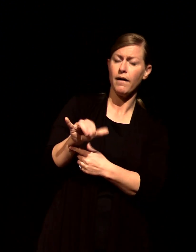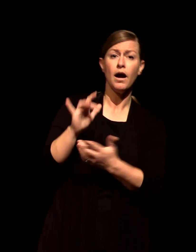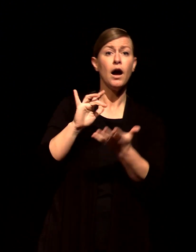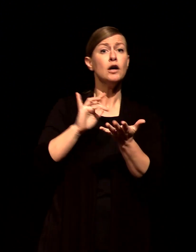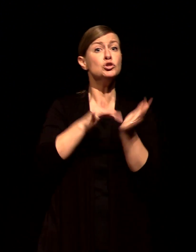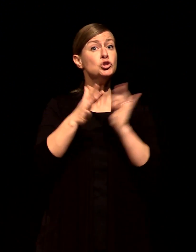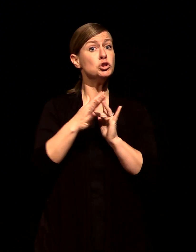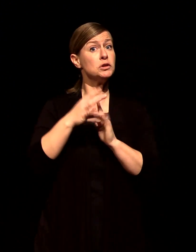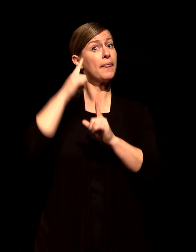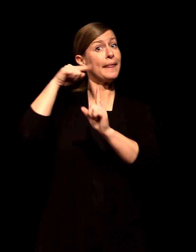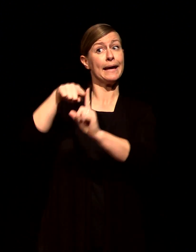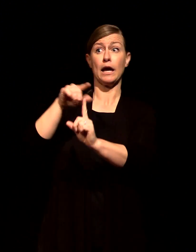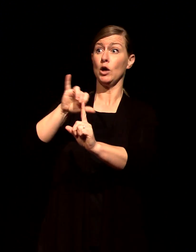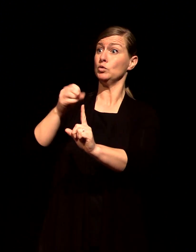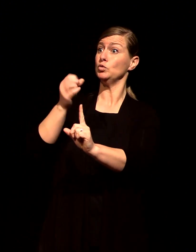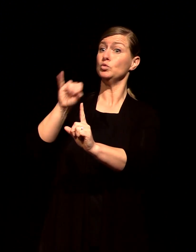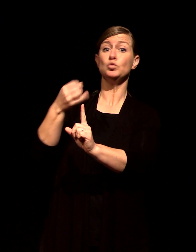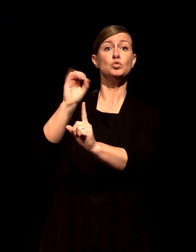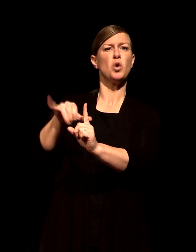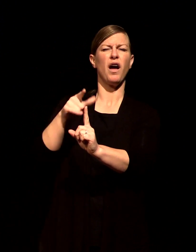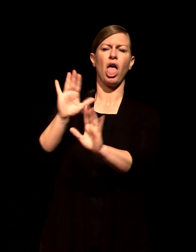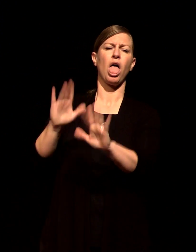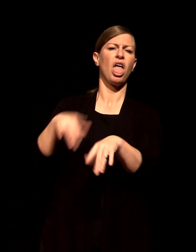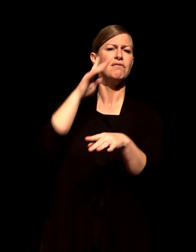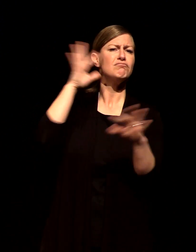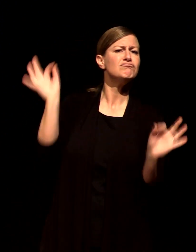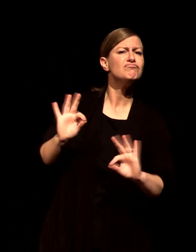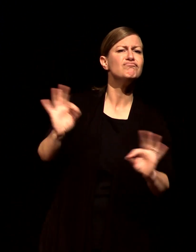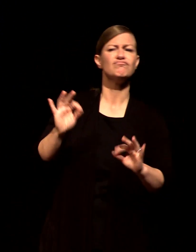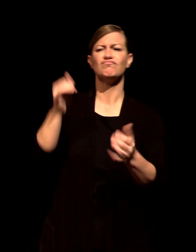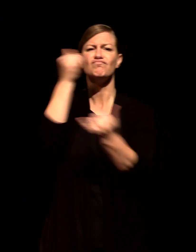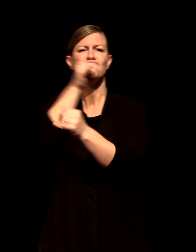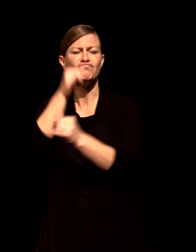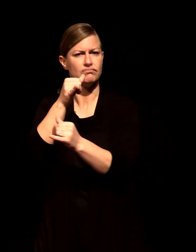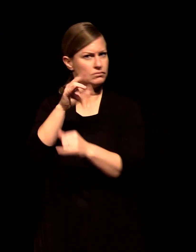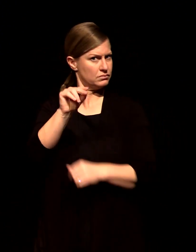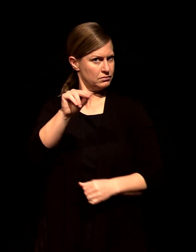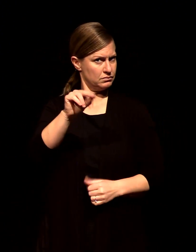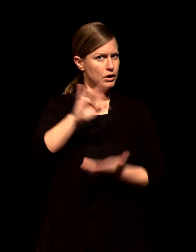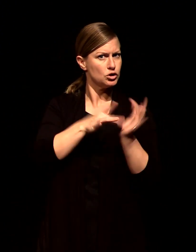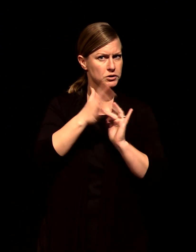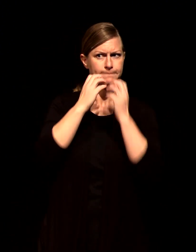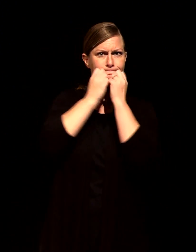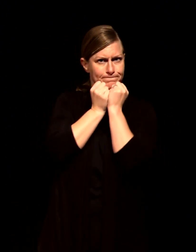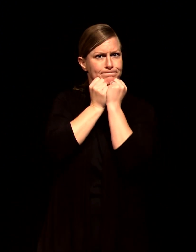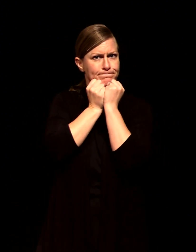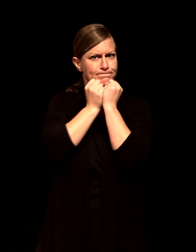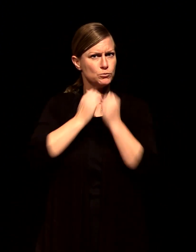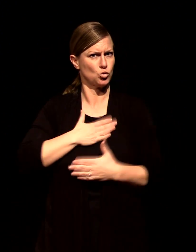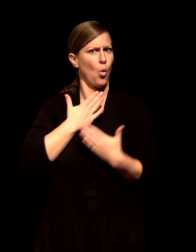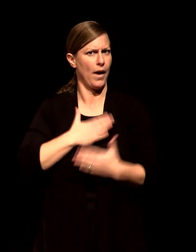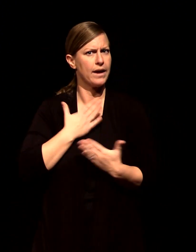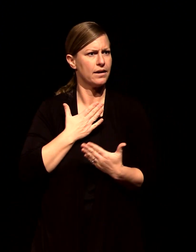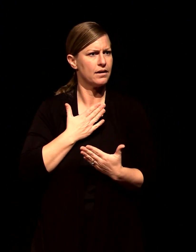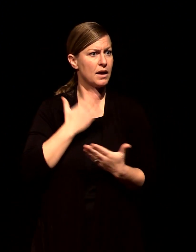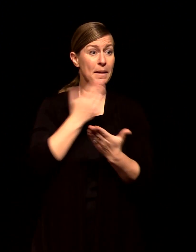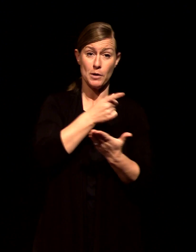joy is the serious business of Jesus and I don't know if you've ever thought about that but Jesus he is the most joyful